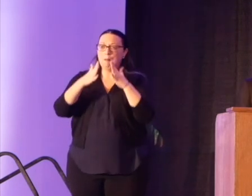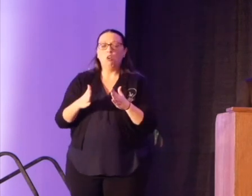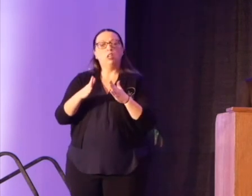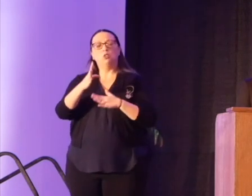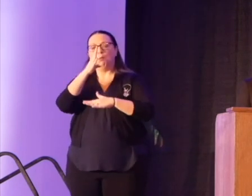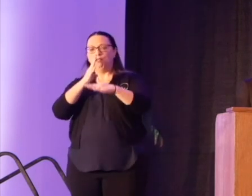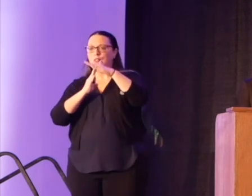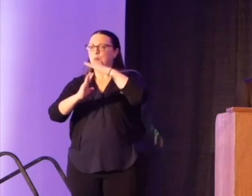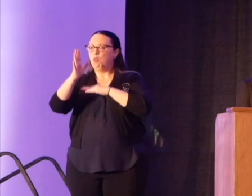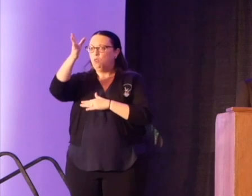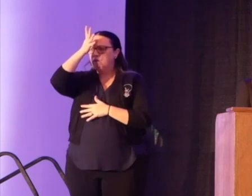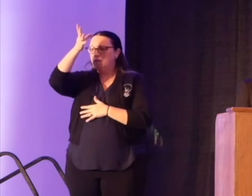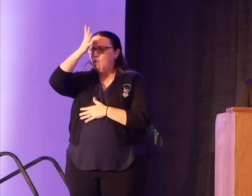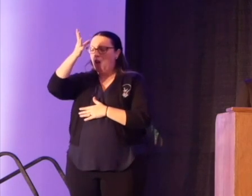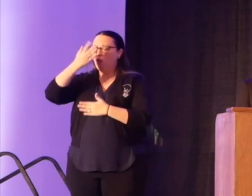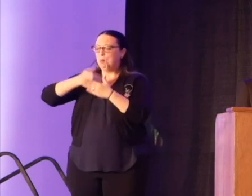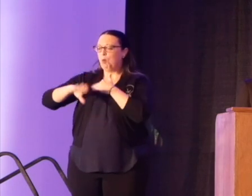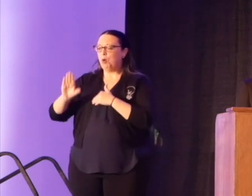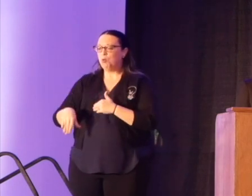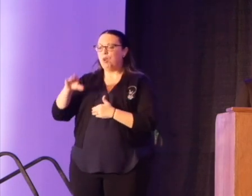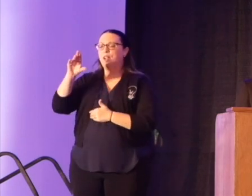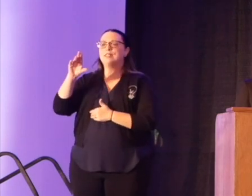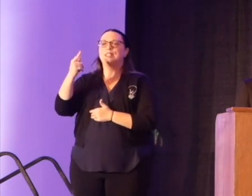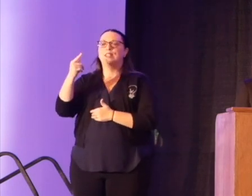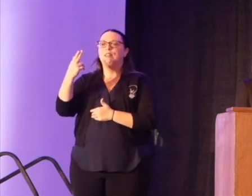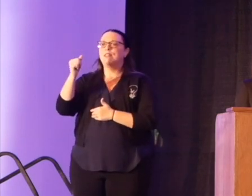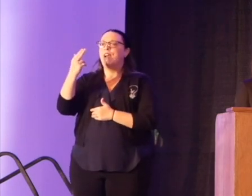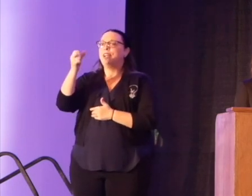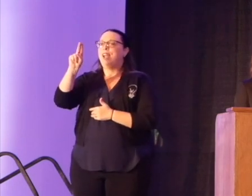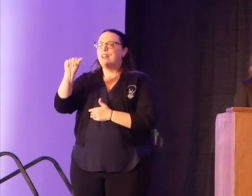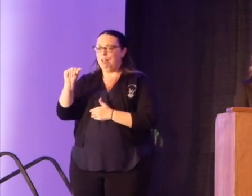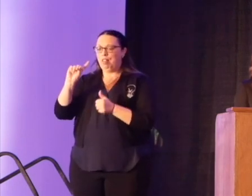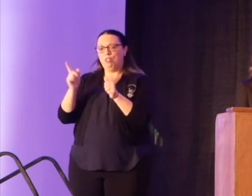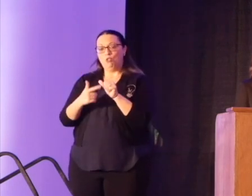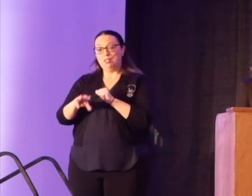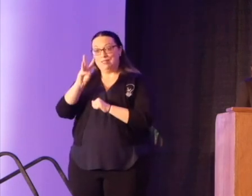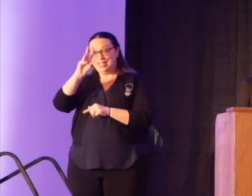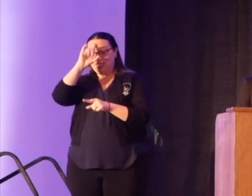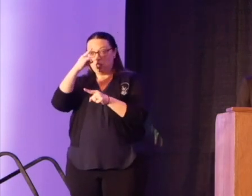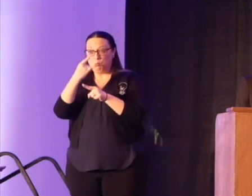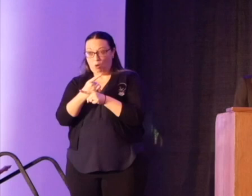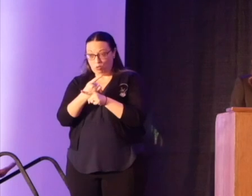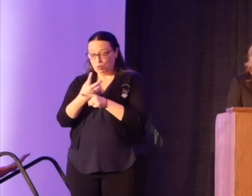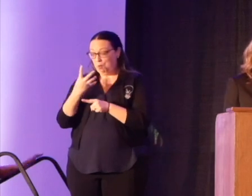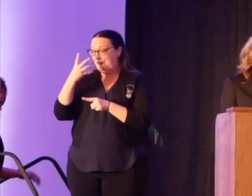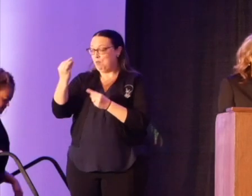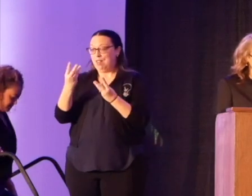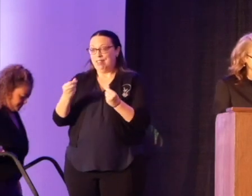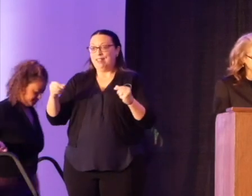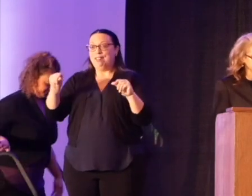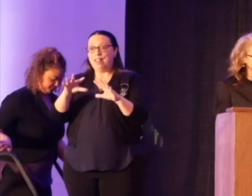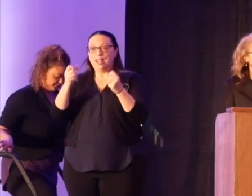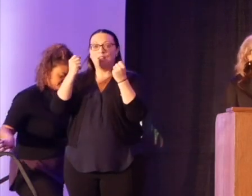father born and raised in Port Moran, Guyana, the first of six brothers to venture beyond the land of many